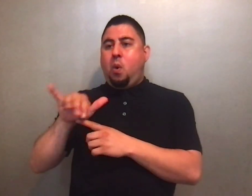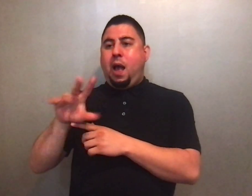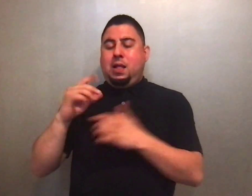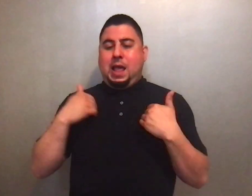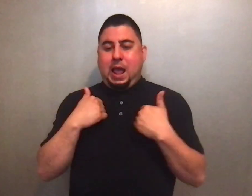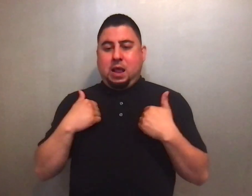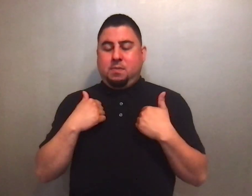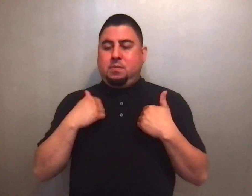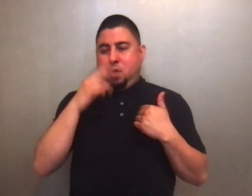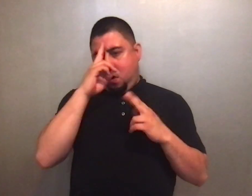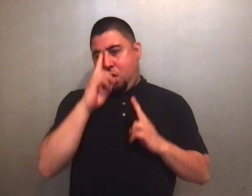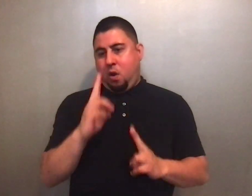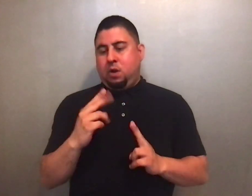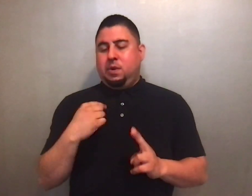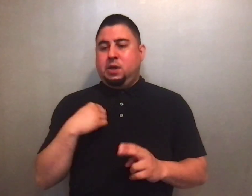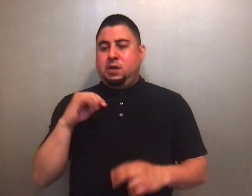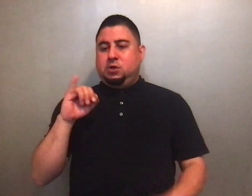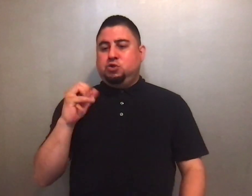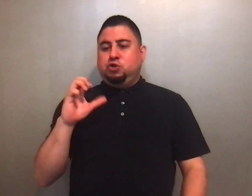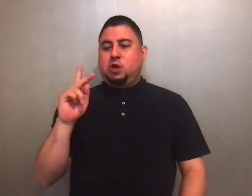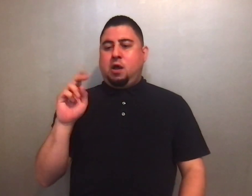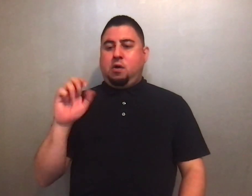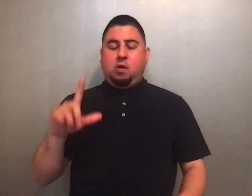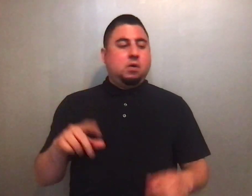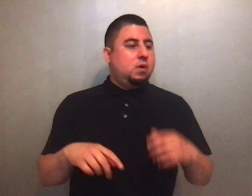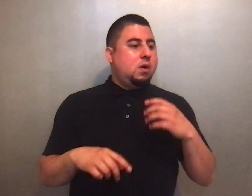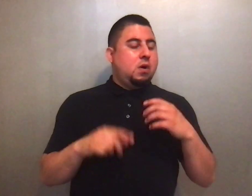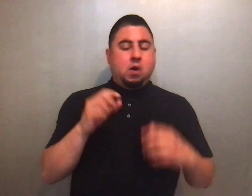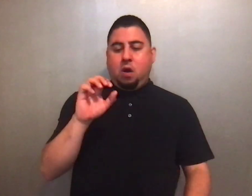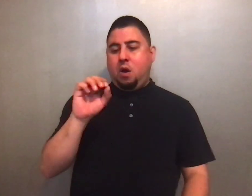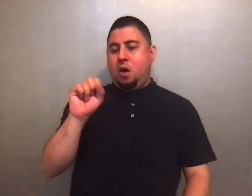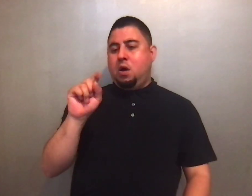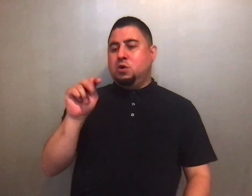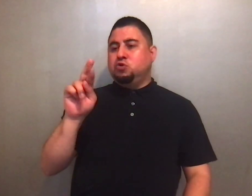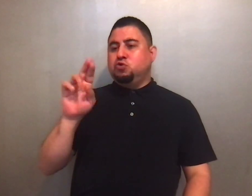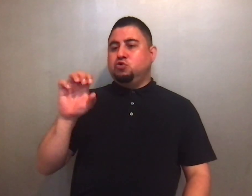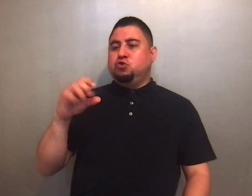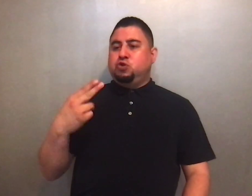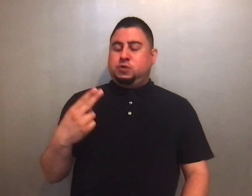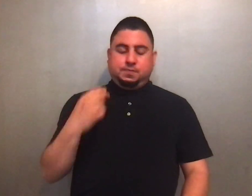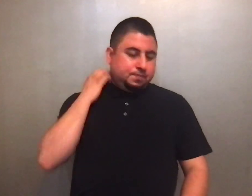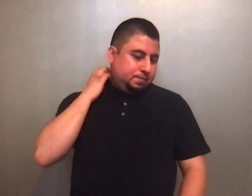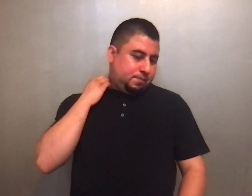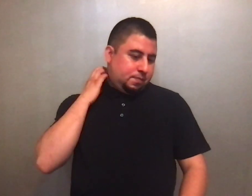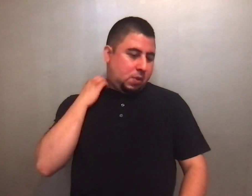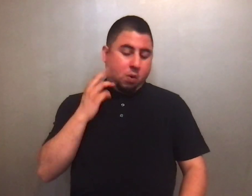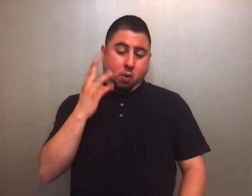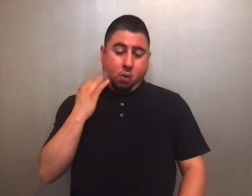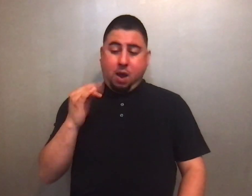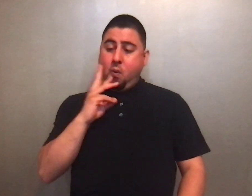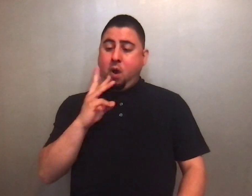jackals and ostriches, for I put water in the desert, and rivers in the wasteland,